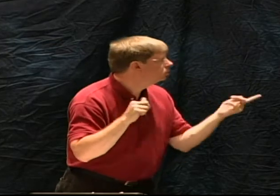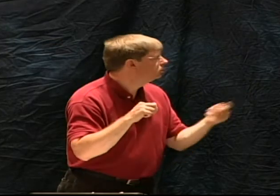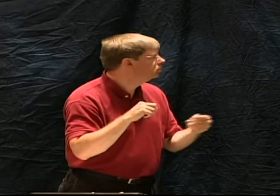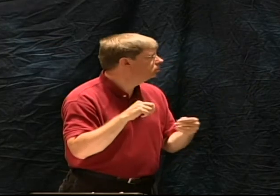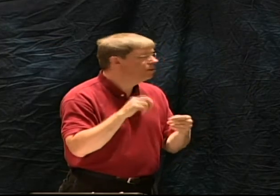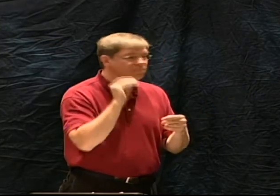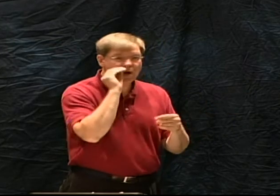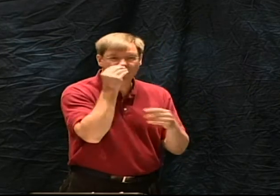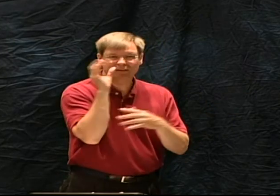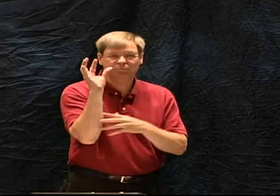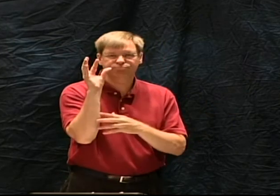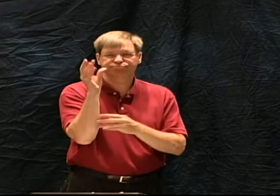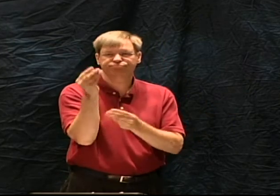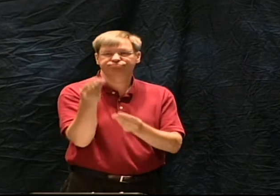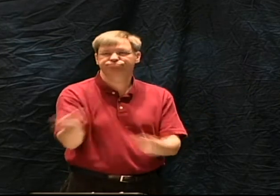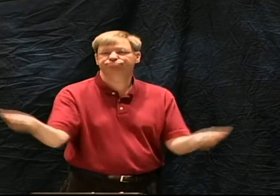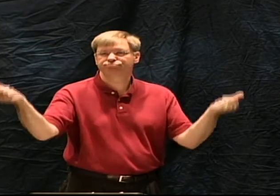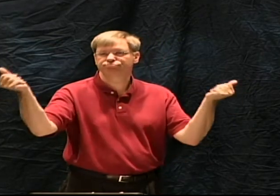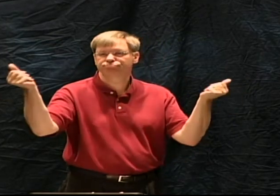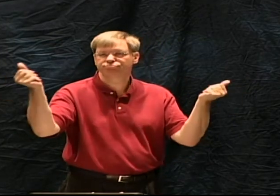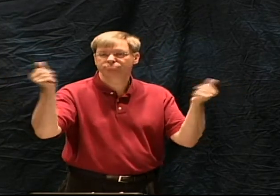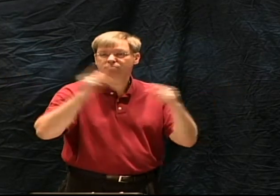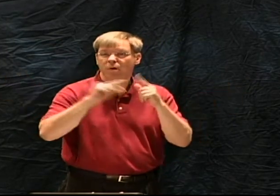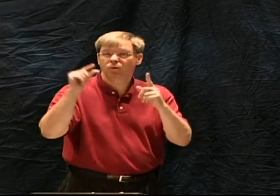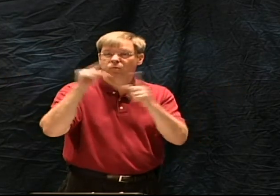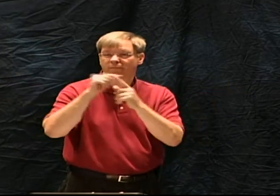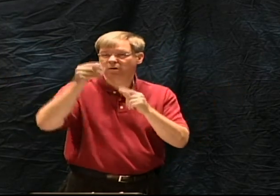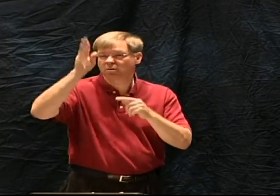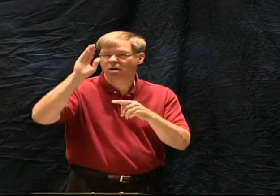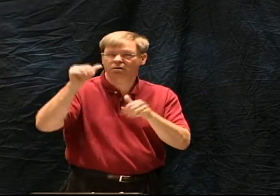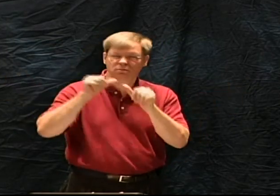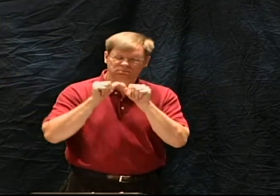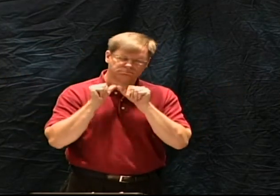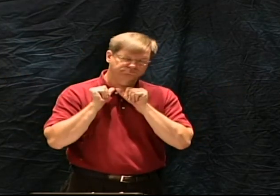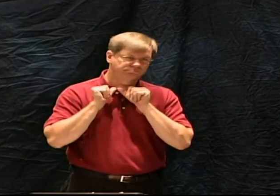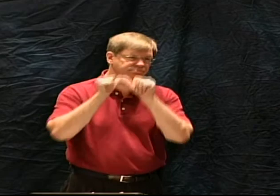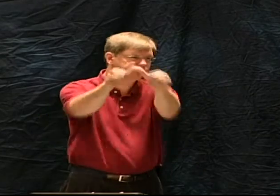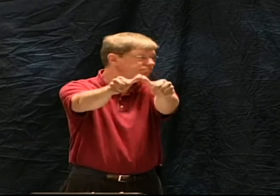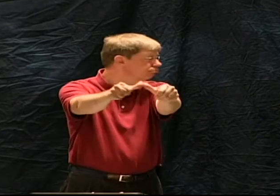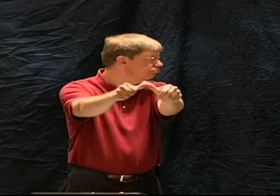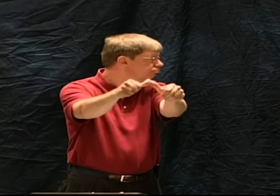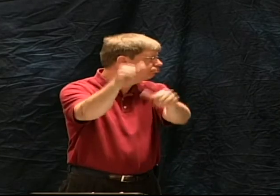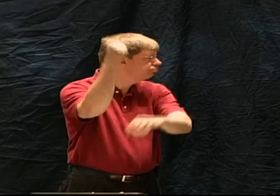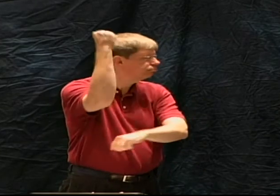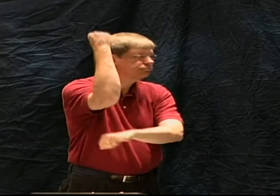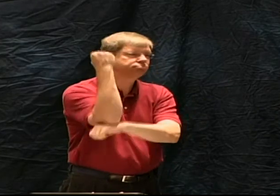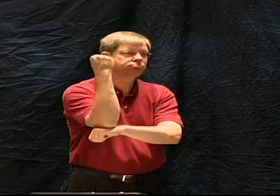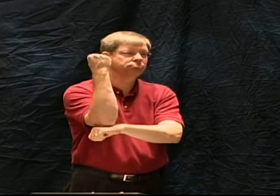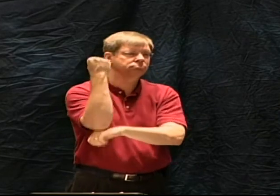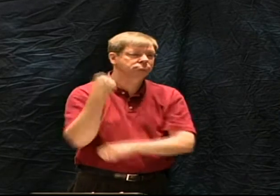the flower fades but the word of our god stands forever